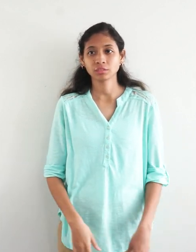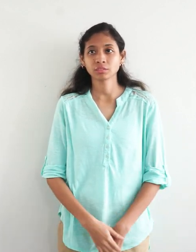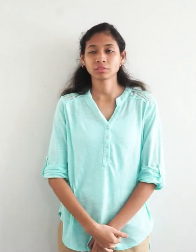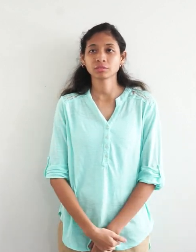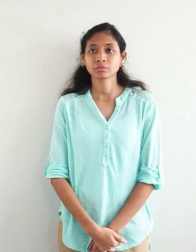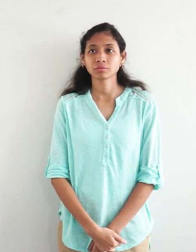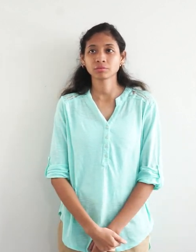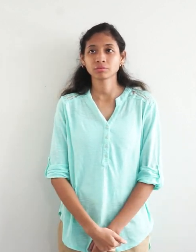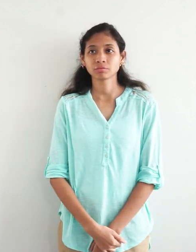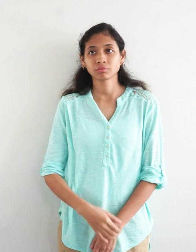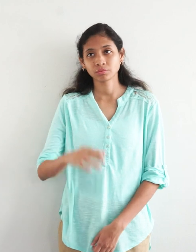man, male,